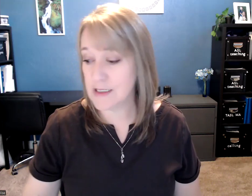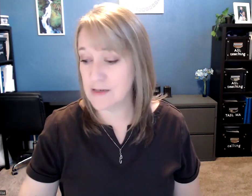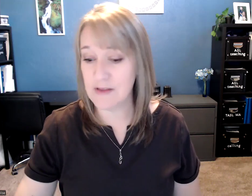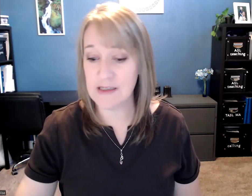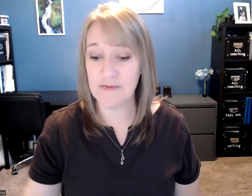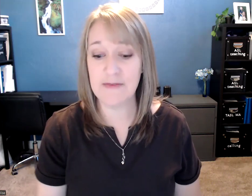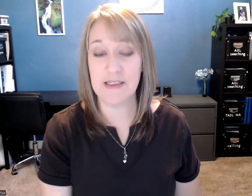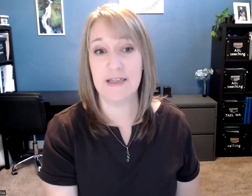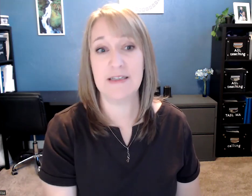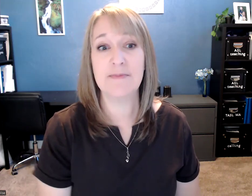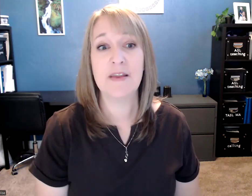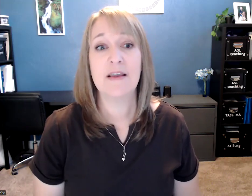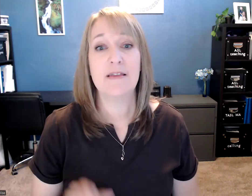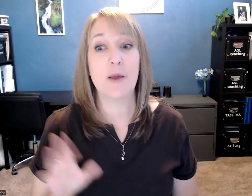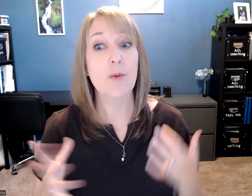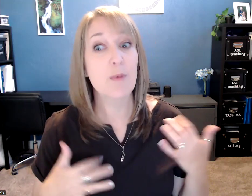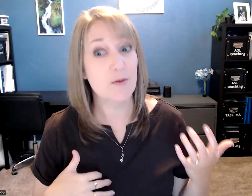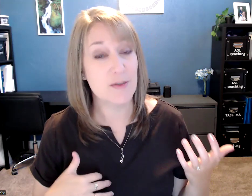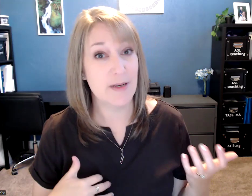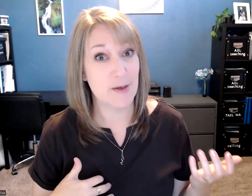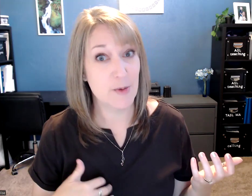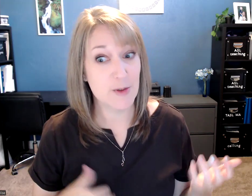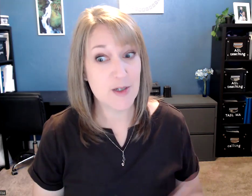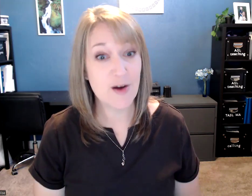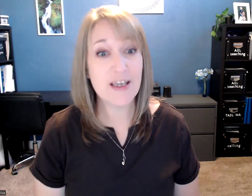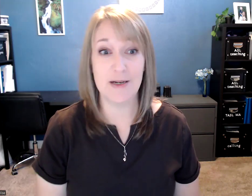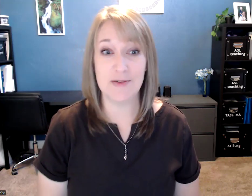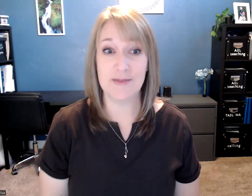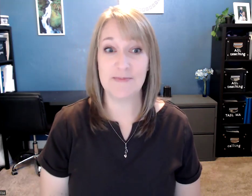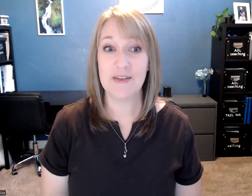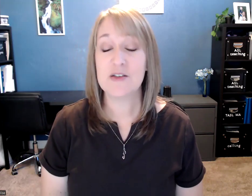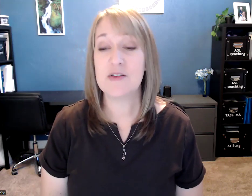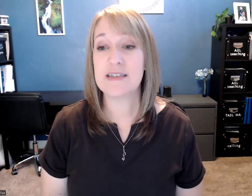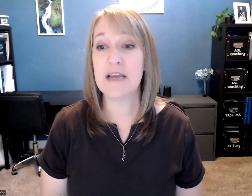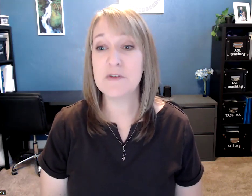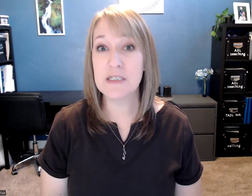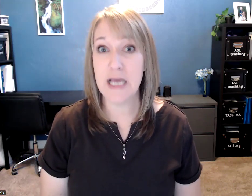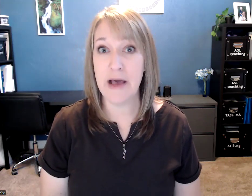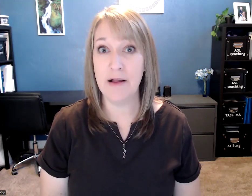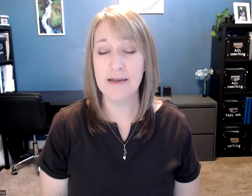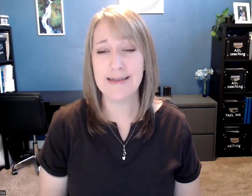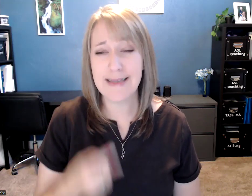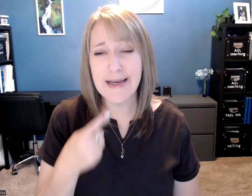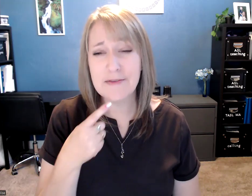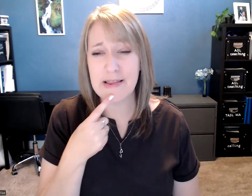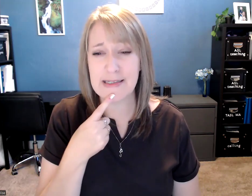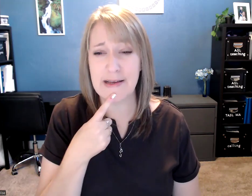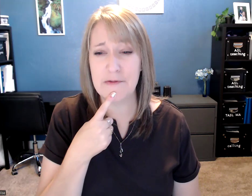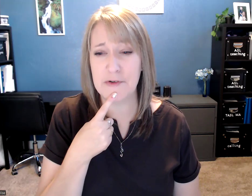rest of these five signs. They will move depending on who you're talking about. So the sign for tell is kind of like the sign for